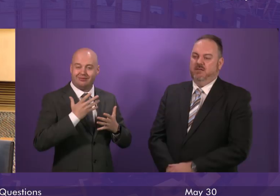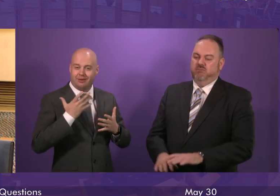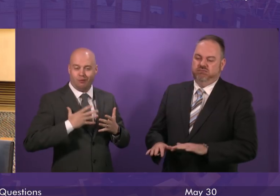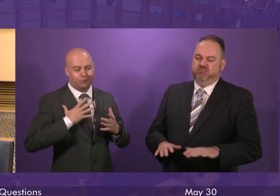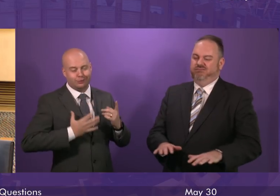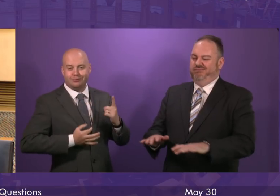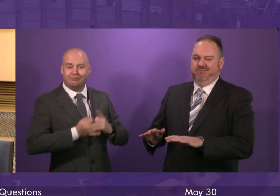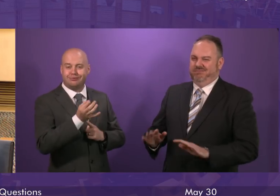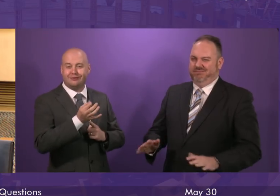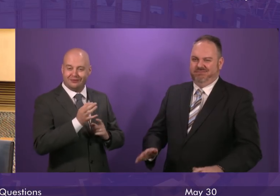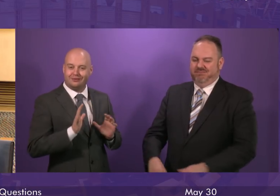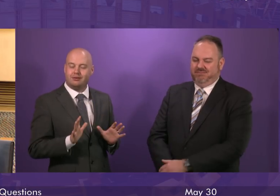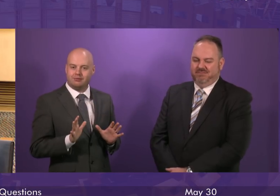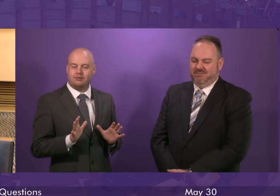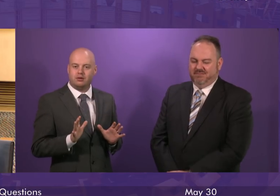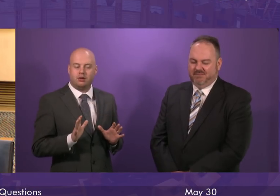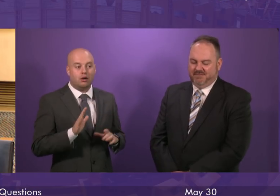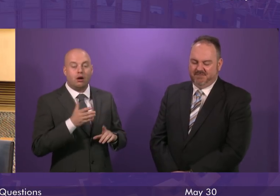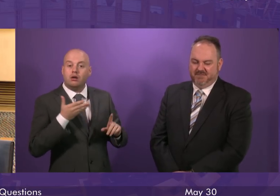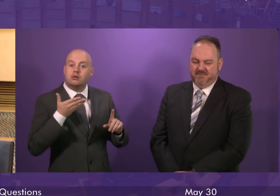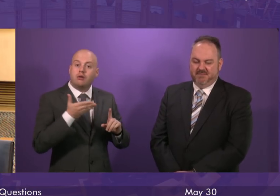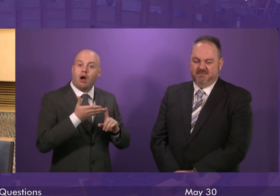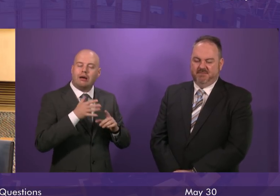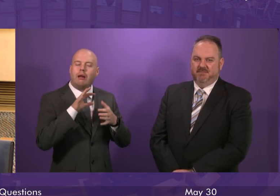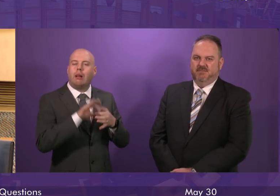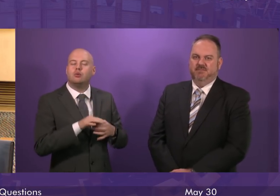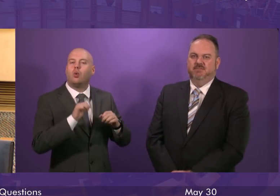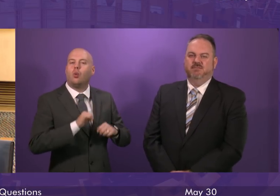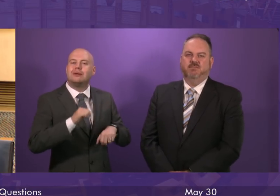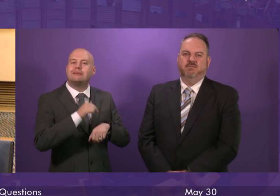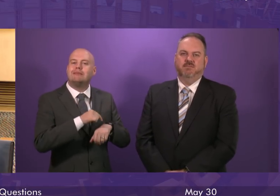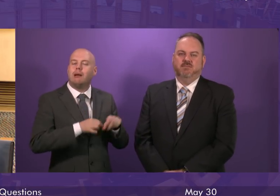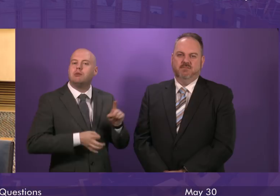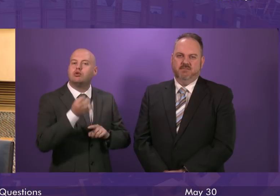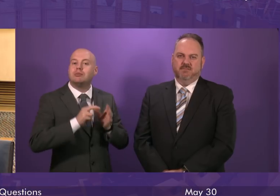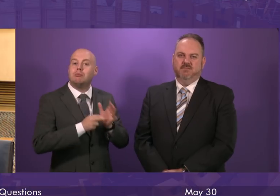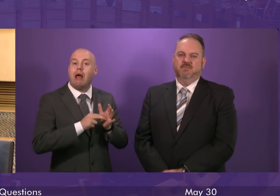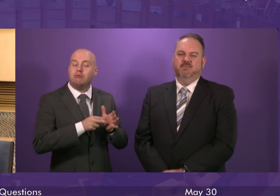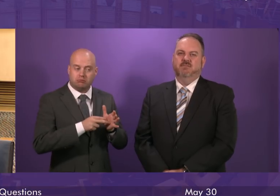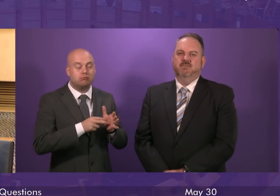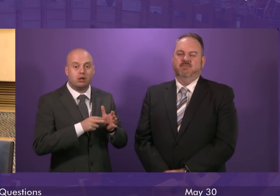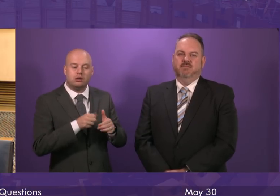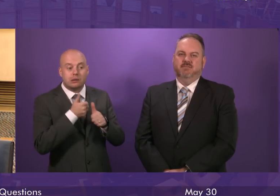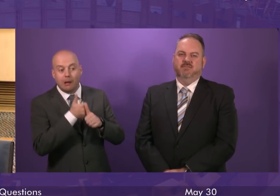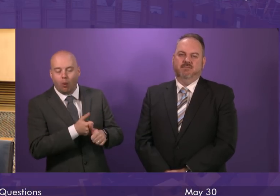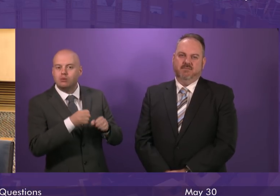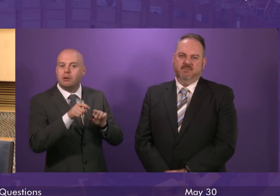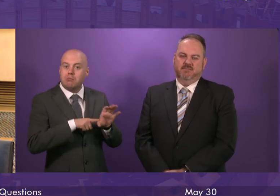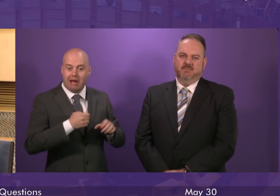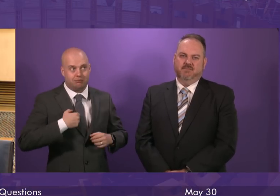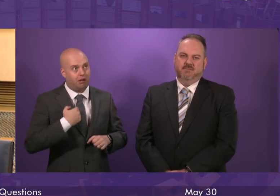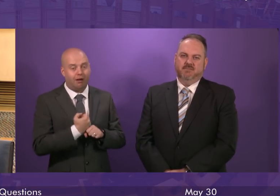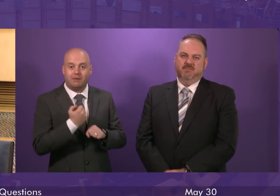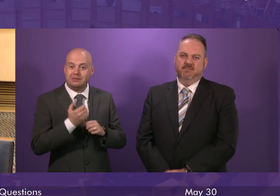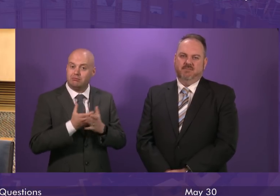targets... The targets in the Waiting Times Improvement Plan, which are backed by the investment I've already spoken about, are targets this